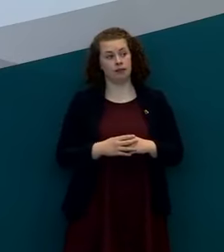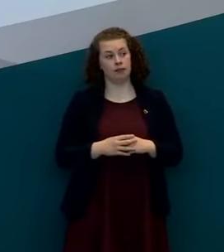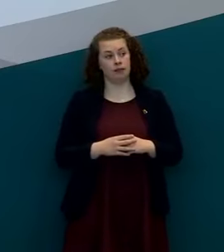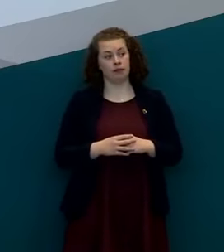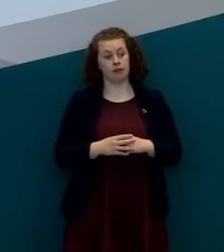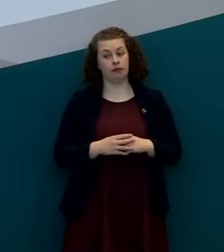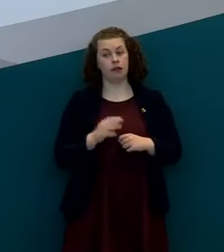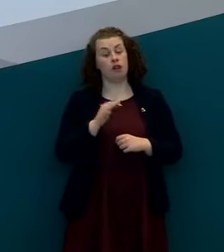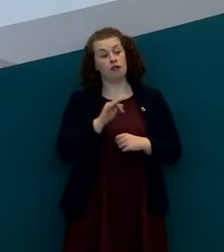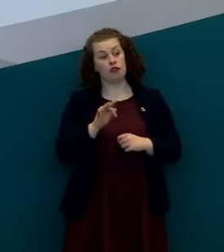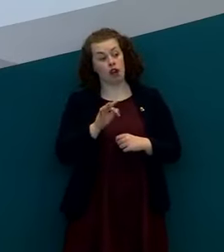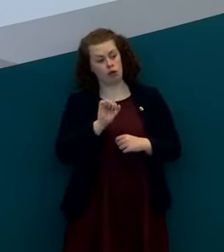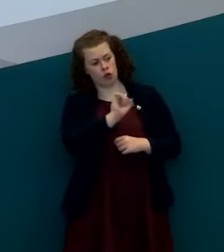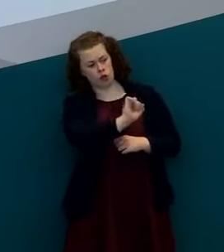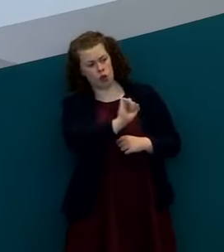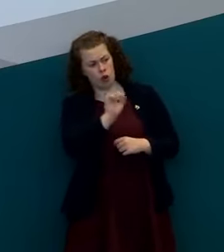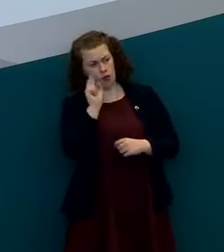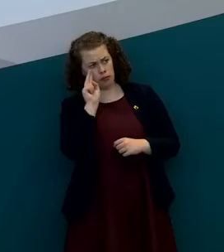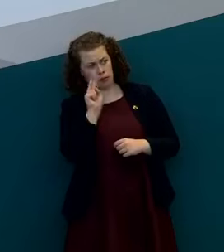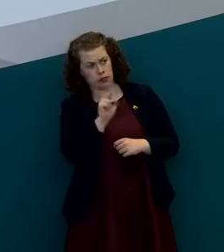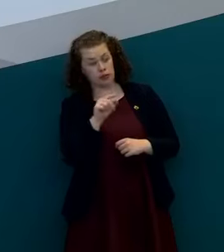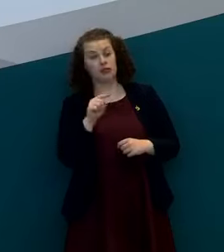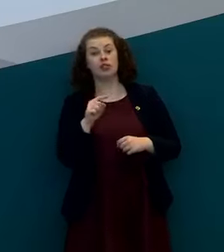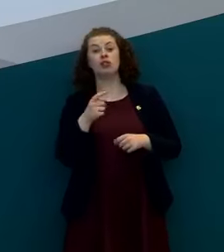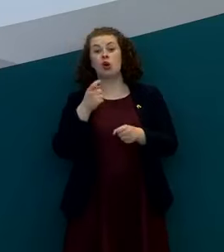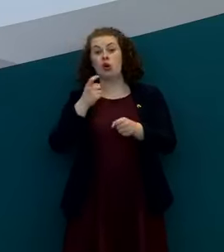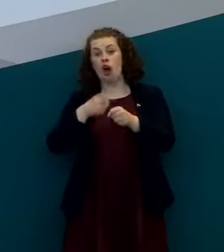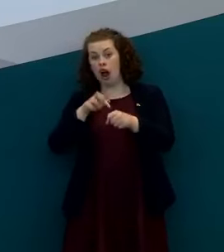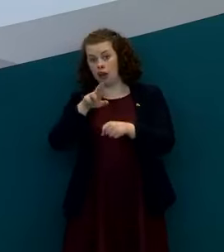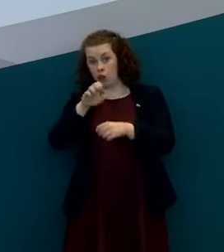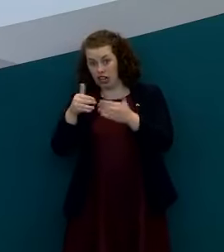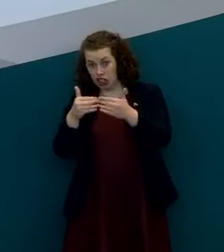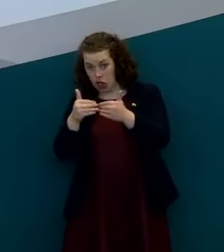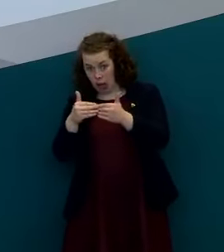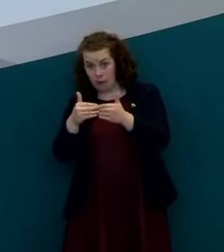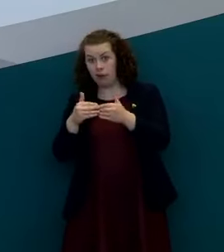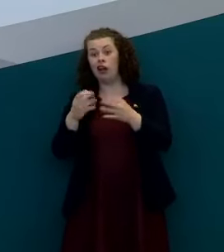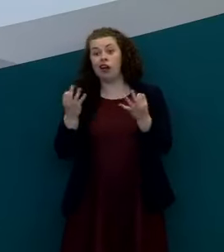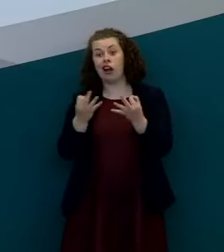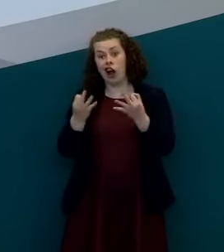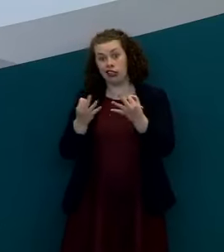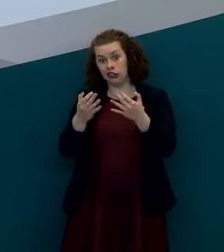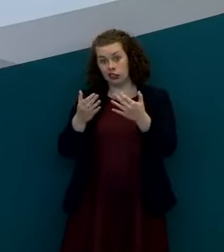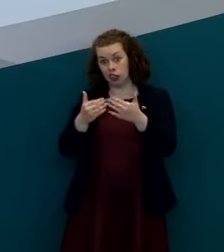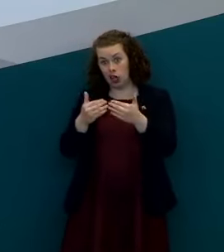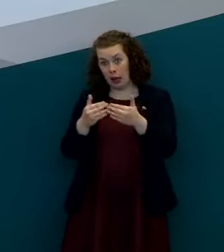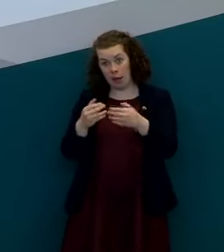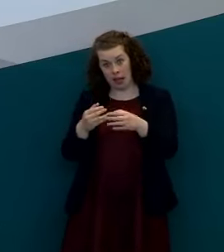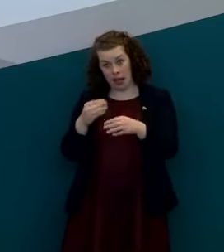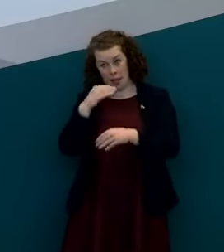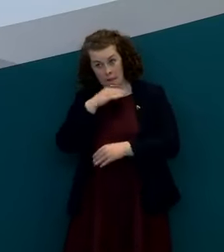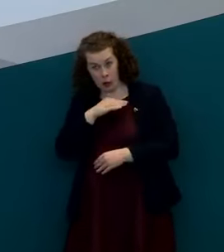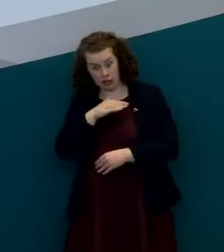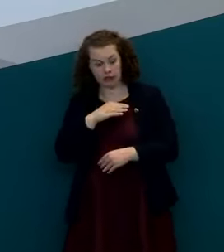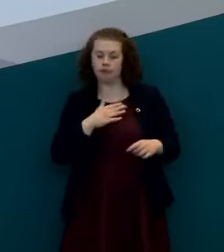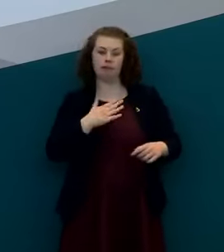just on that is our hardware stores and garden centers essential retail outlets or not in my view they are not